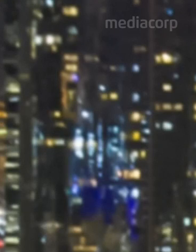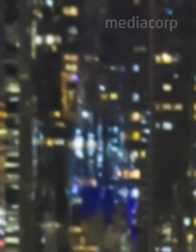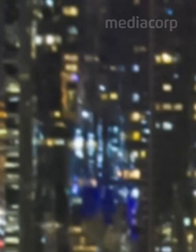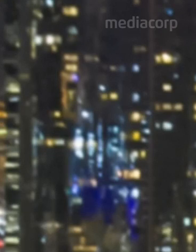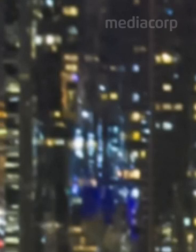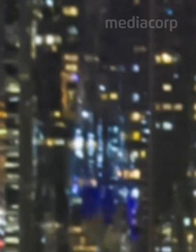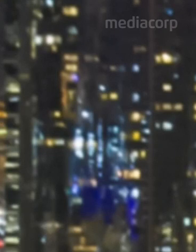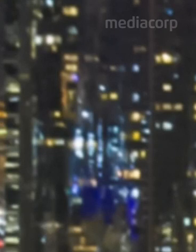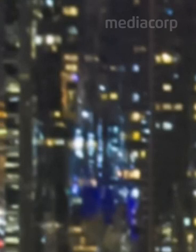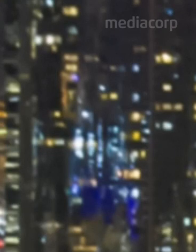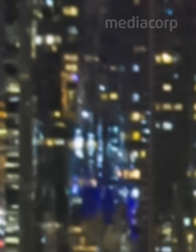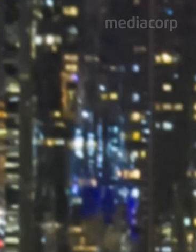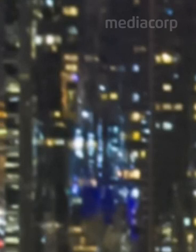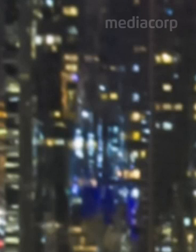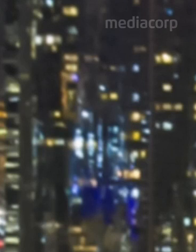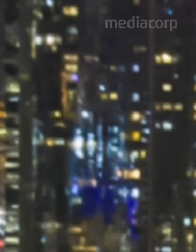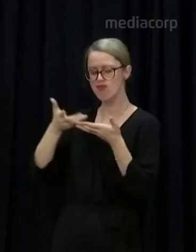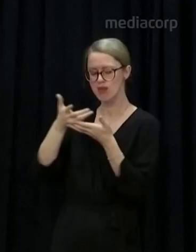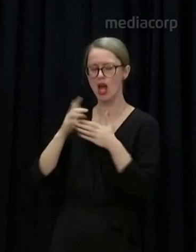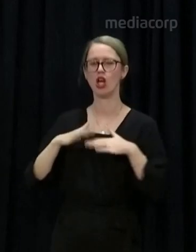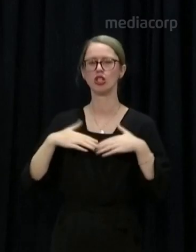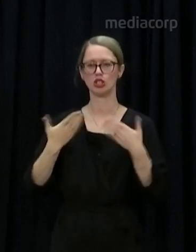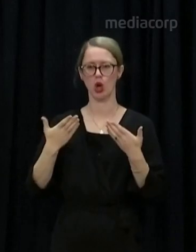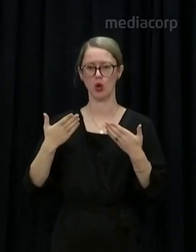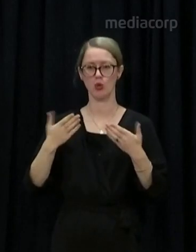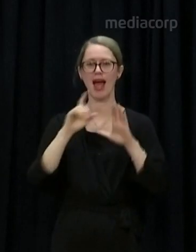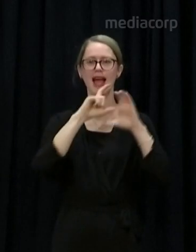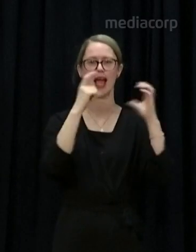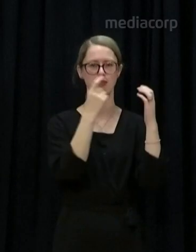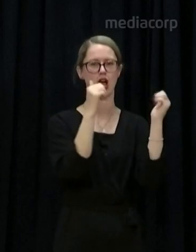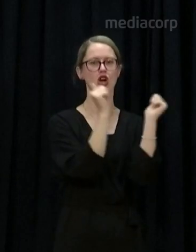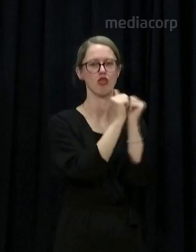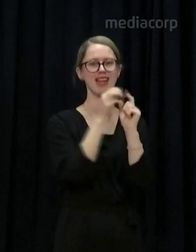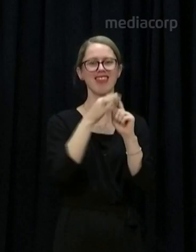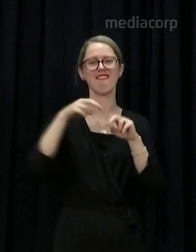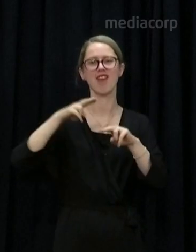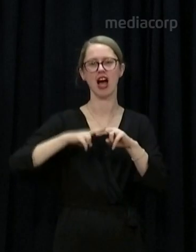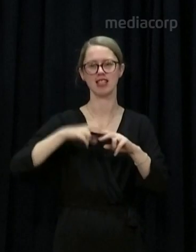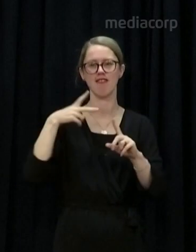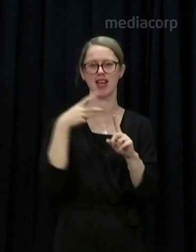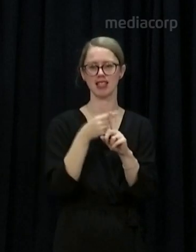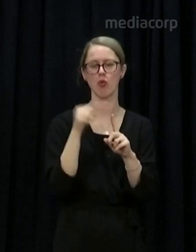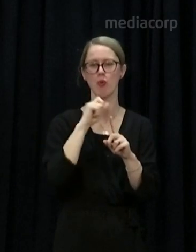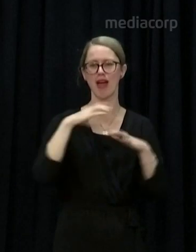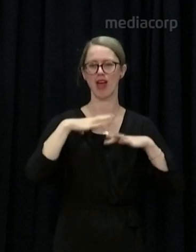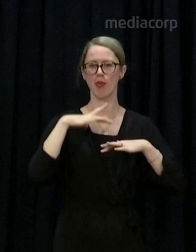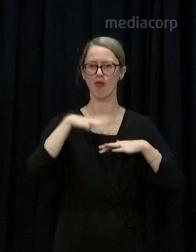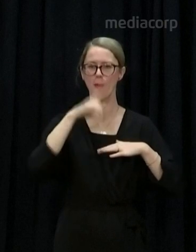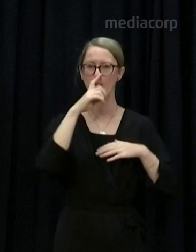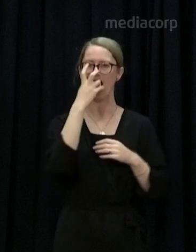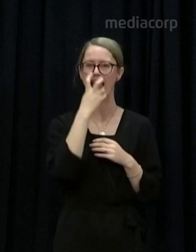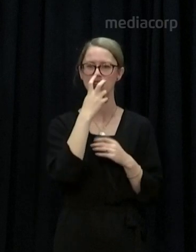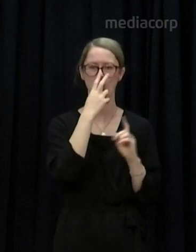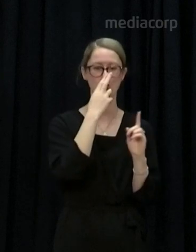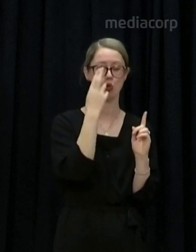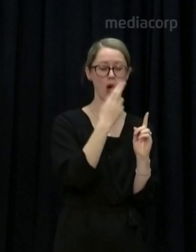country's slow vaccination rate. Cabinet has agreed to make the Pfizer vaccine available for 12 to 15 year